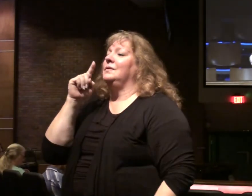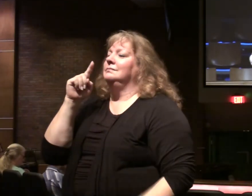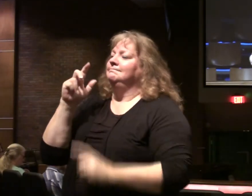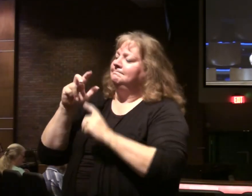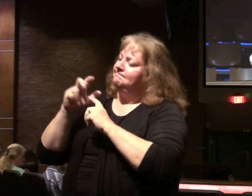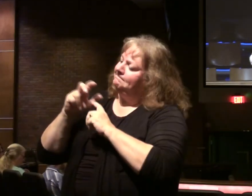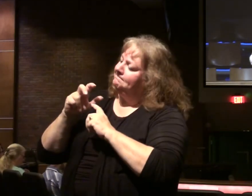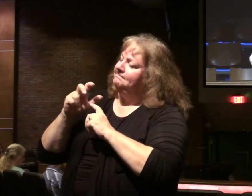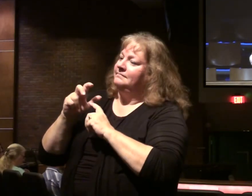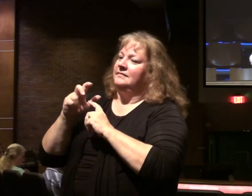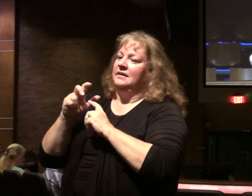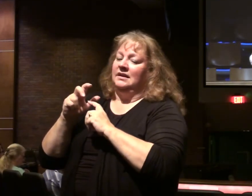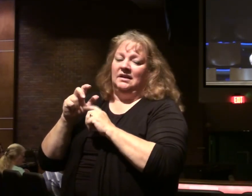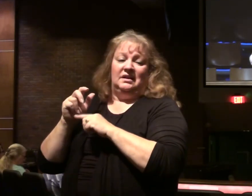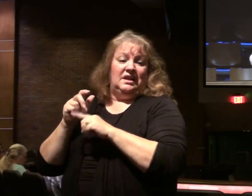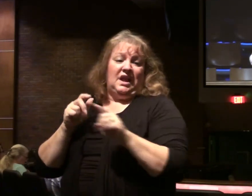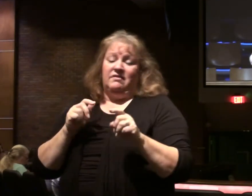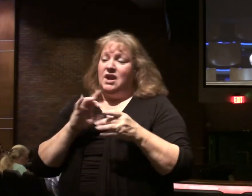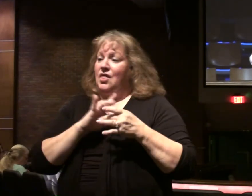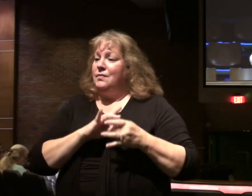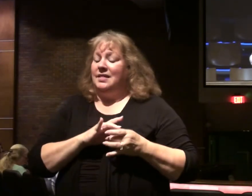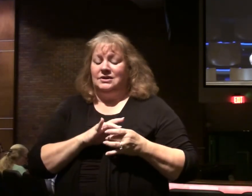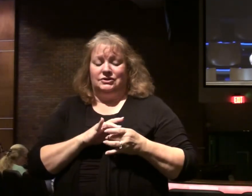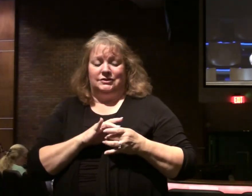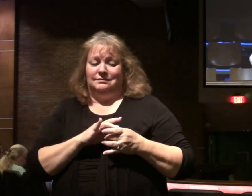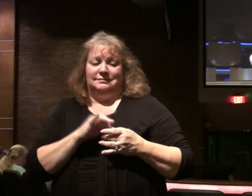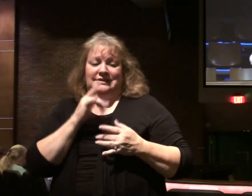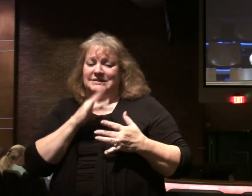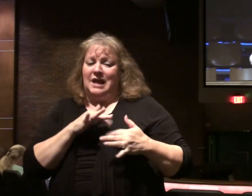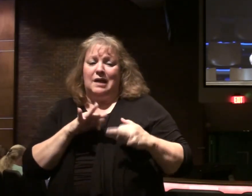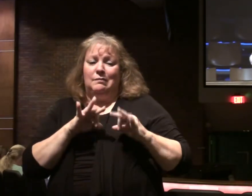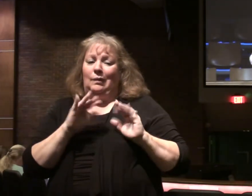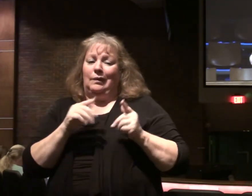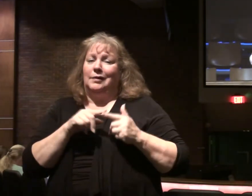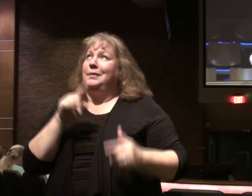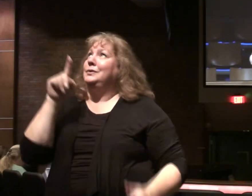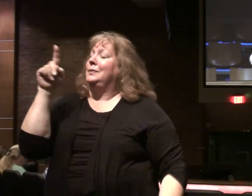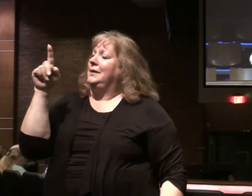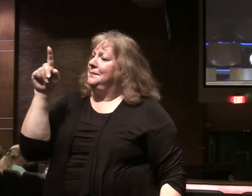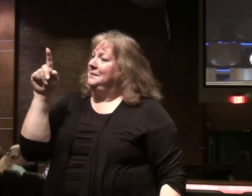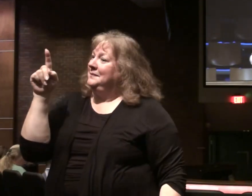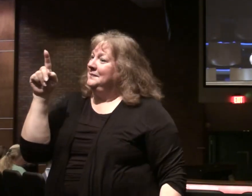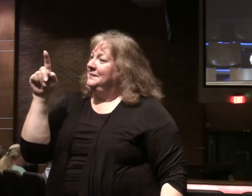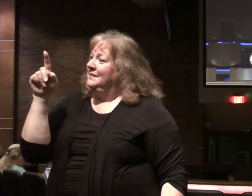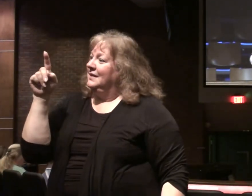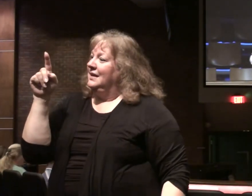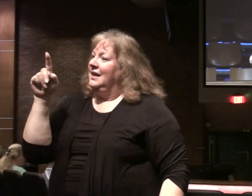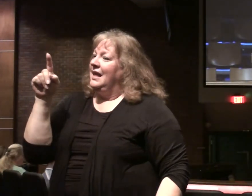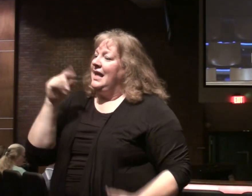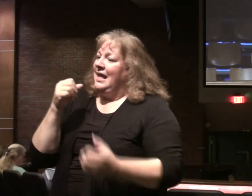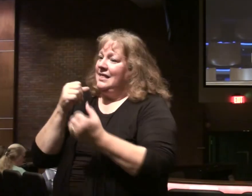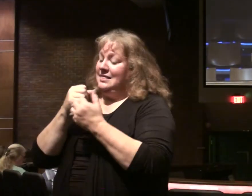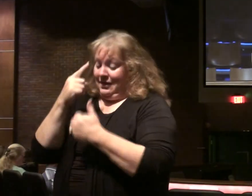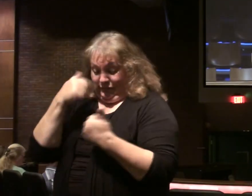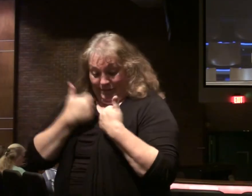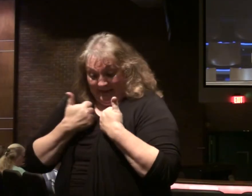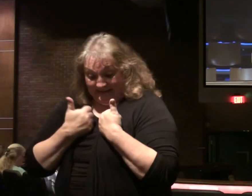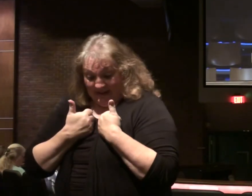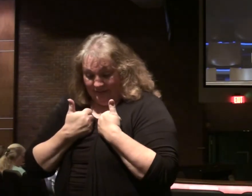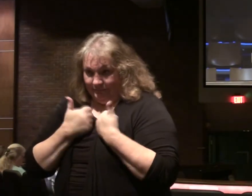foremost. Above all other relationships. And verse 26. And above. Love for self.